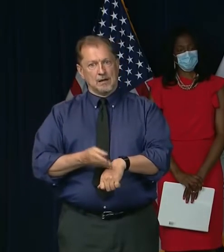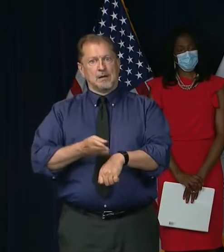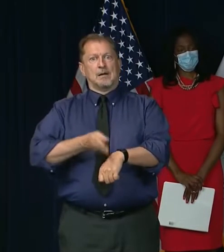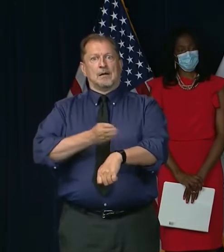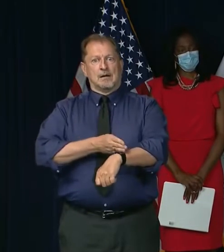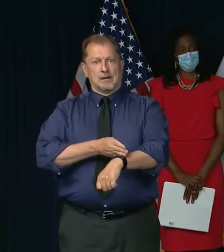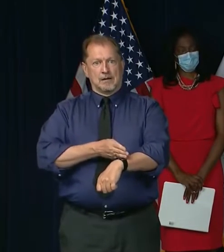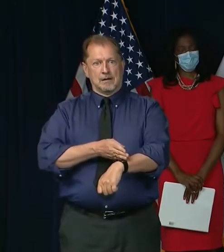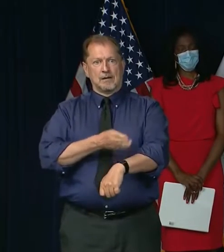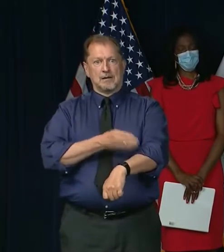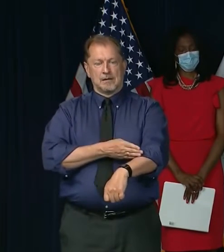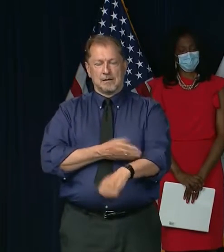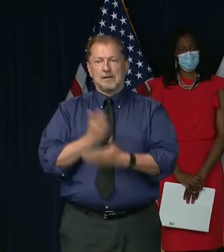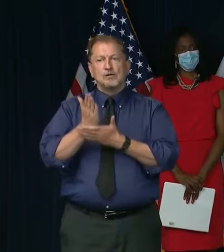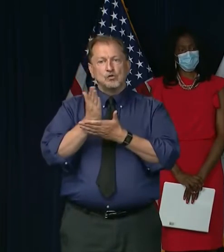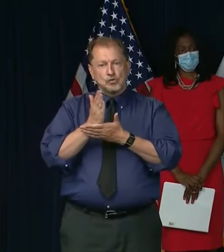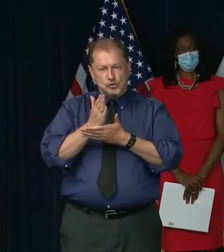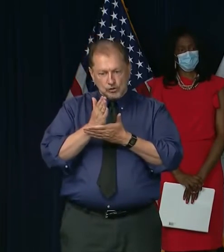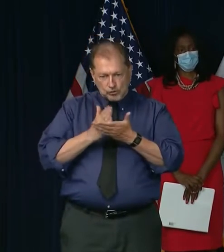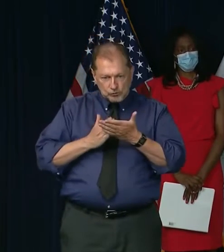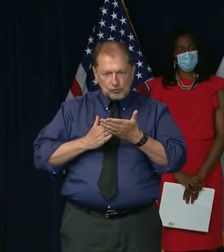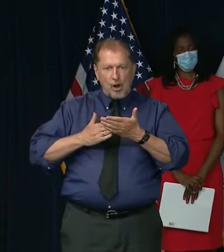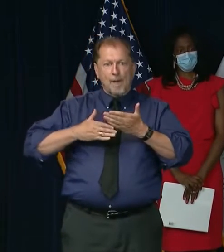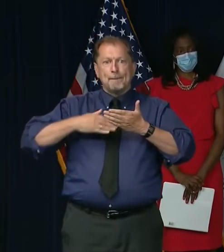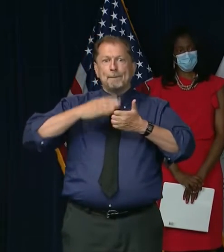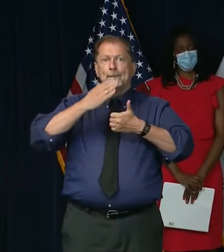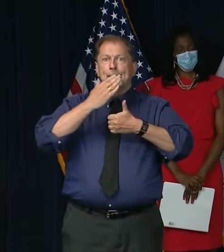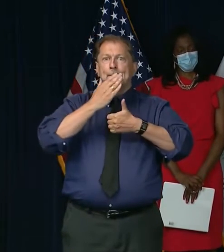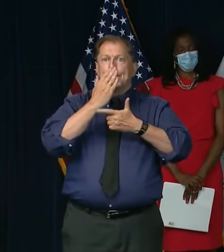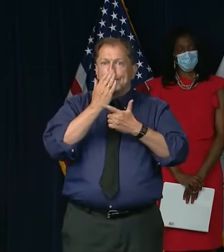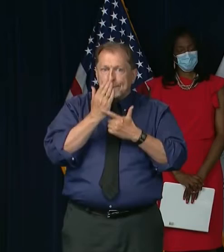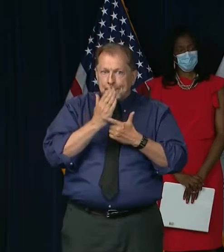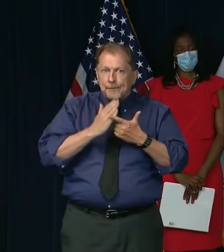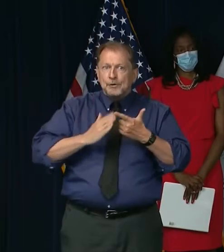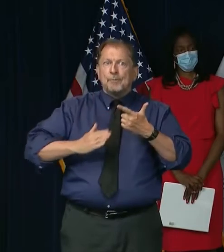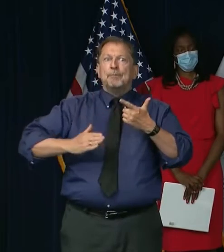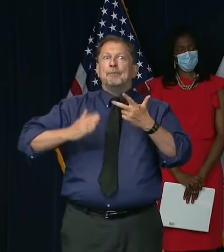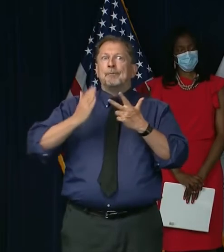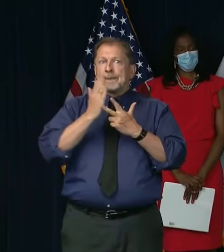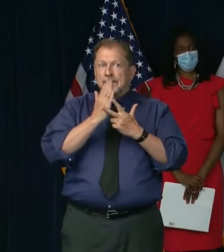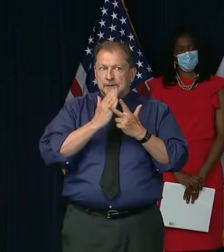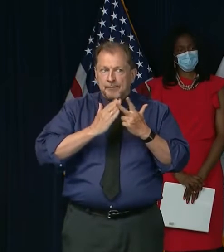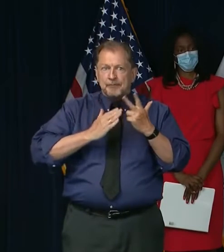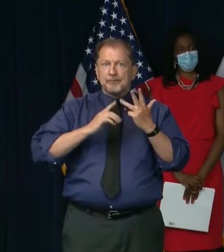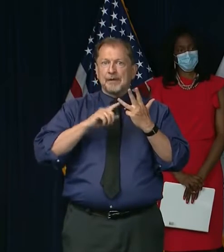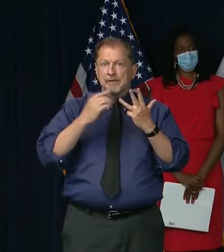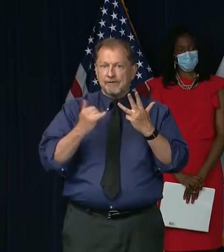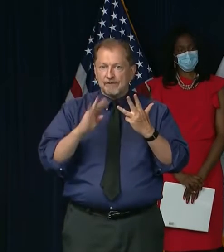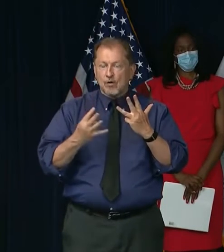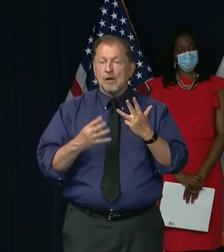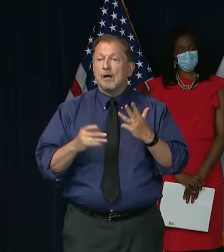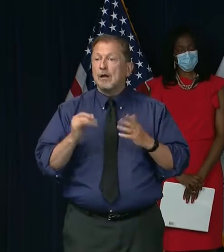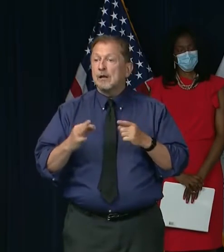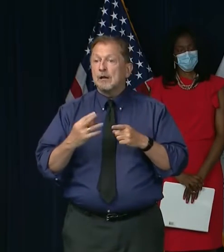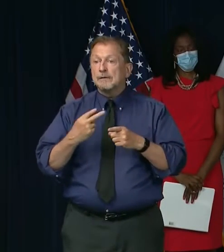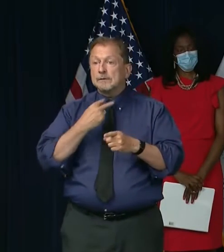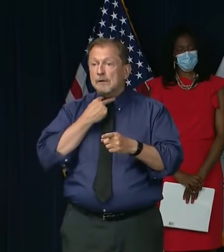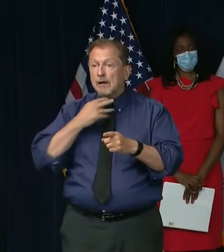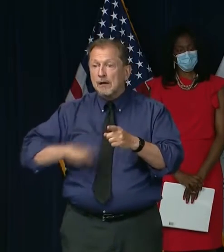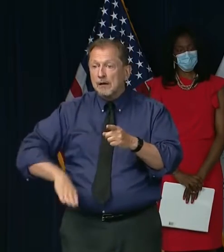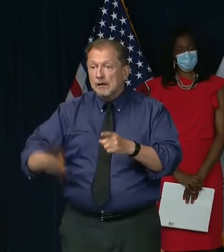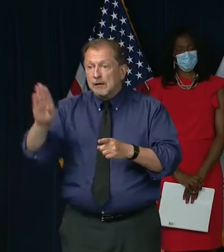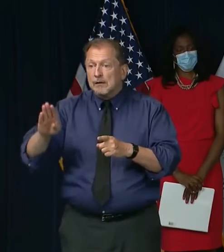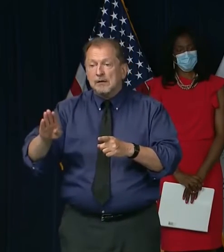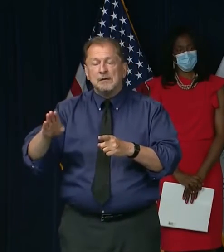us to gradually open our economy and to do more, have more activity and so on. But I'm not afraid to move us backward to the